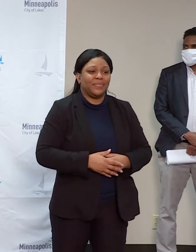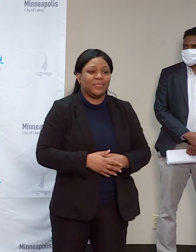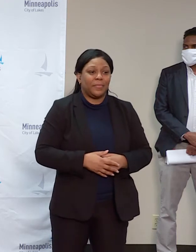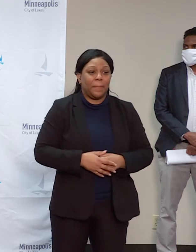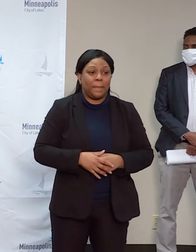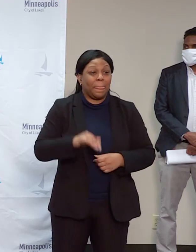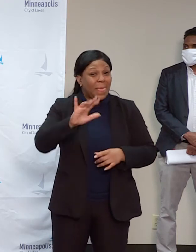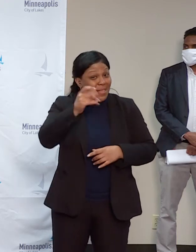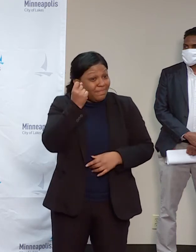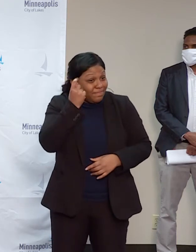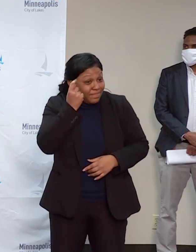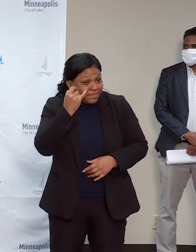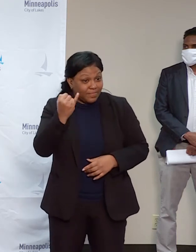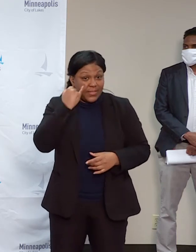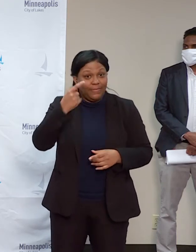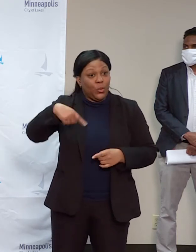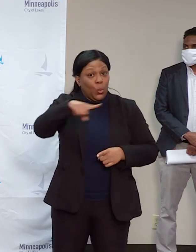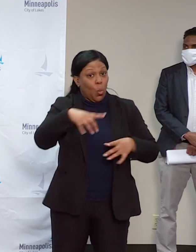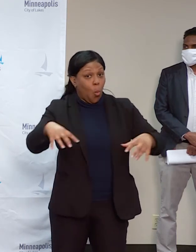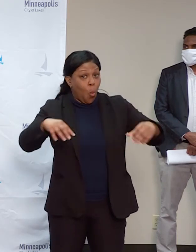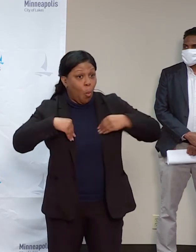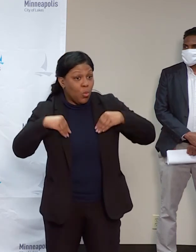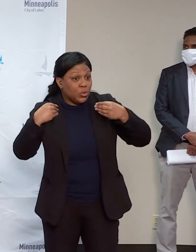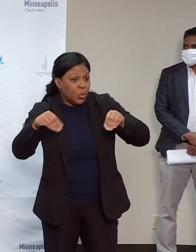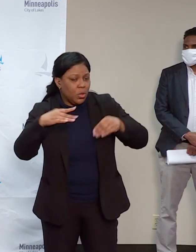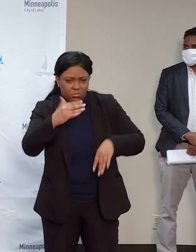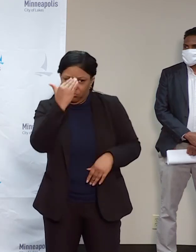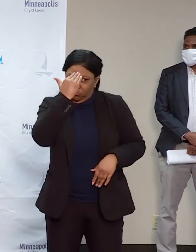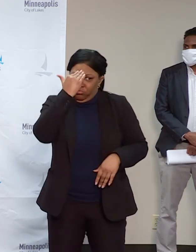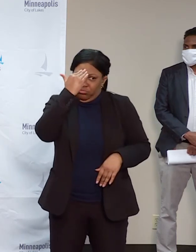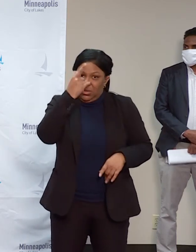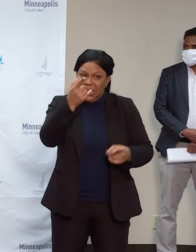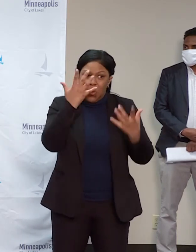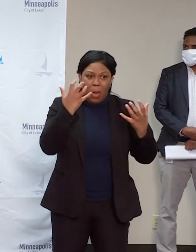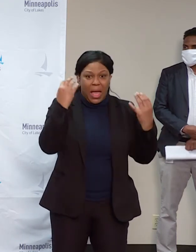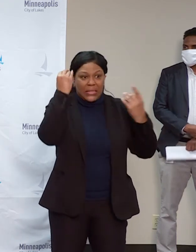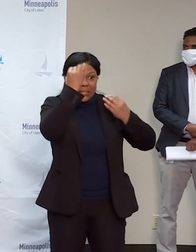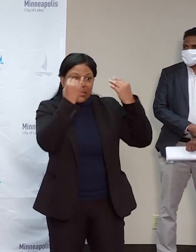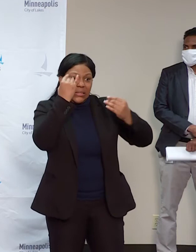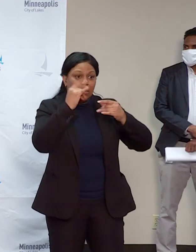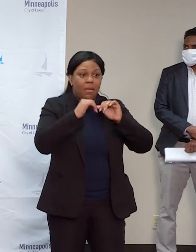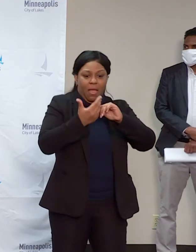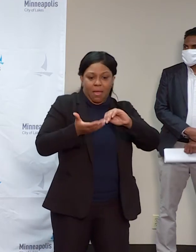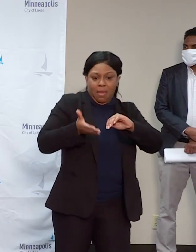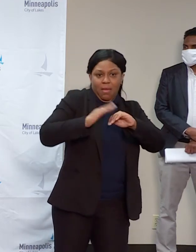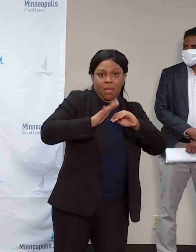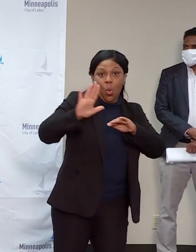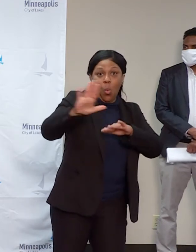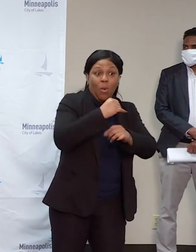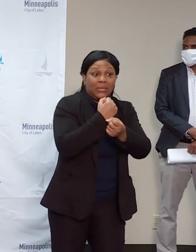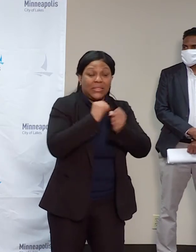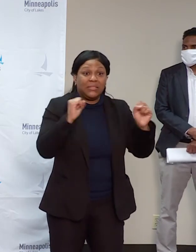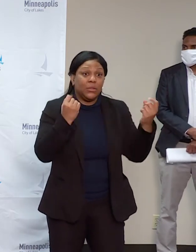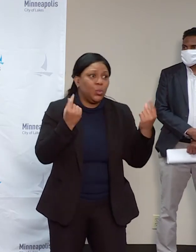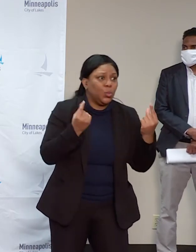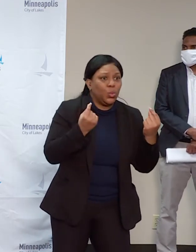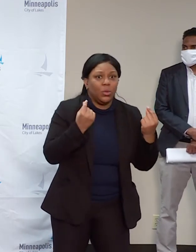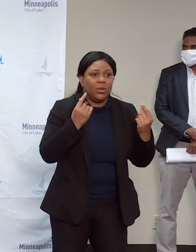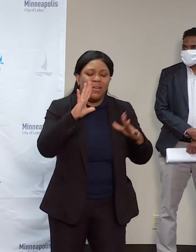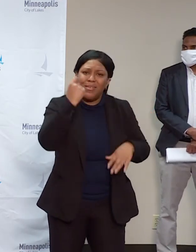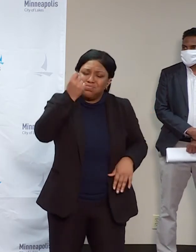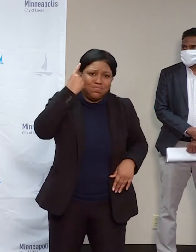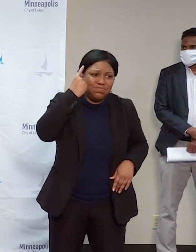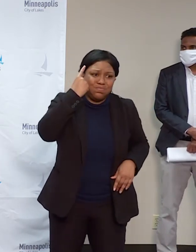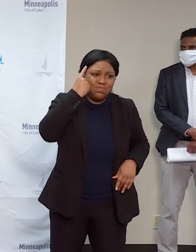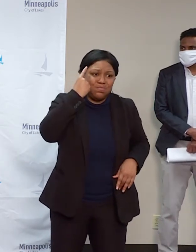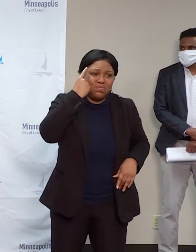from Chiefs Arredondo and Tyner, we recommend you consider overall emergency preparedness plans. Ready.gov online